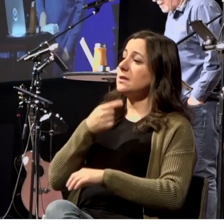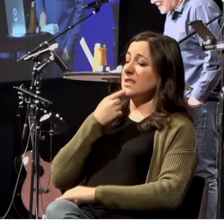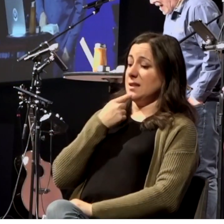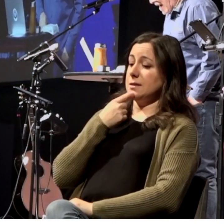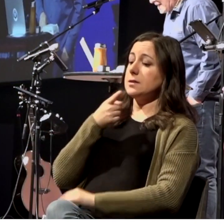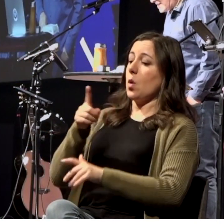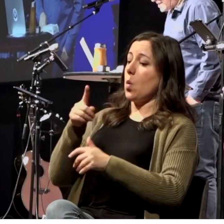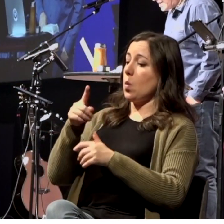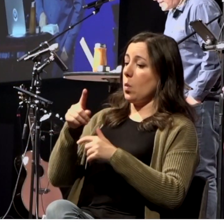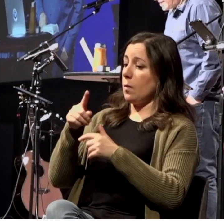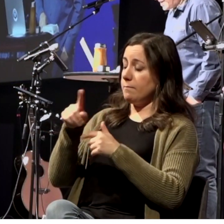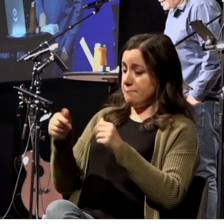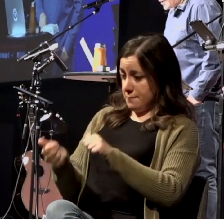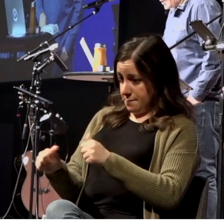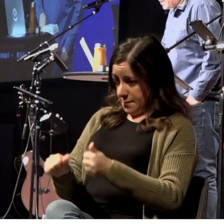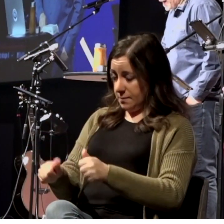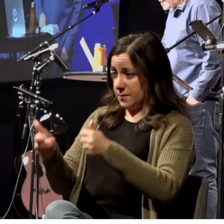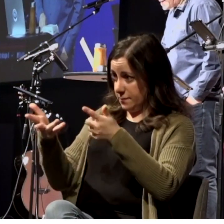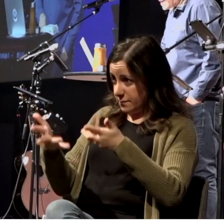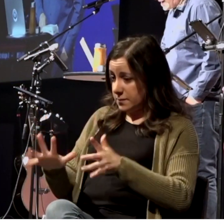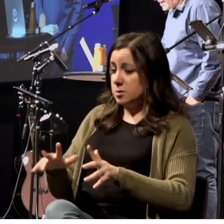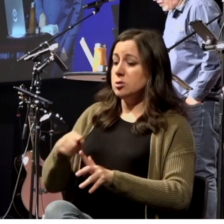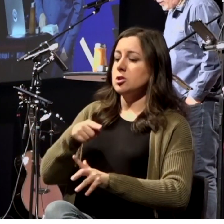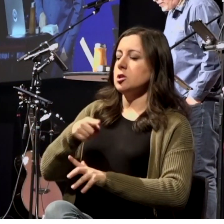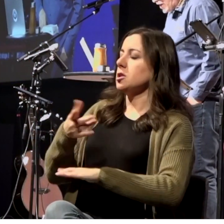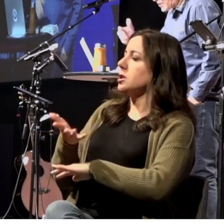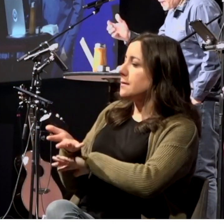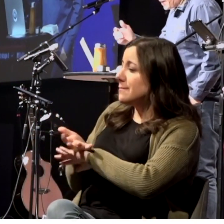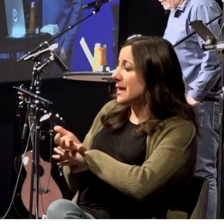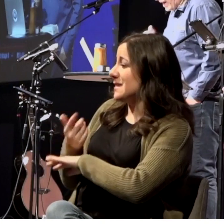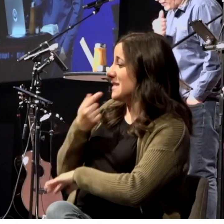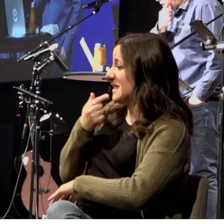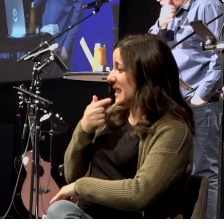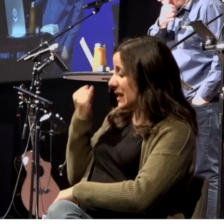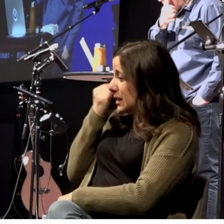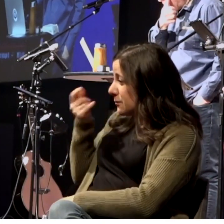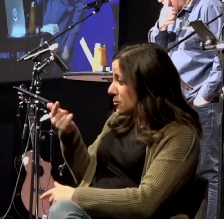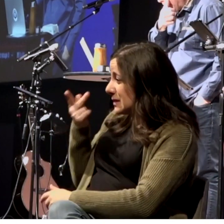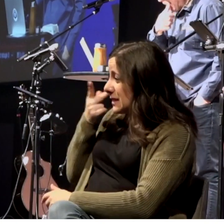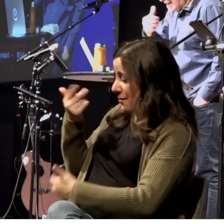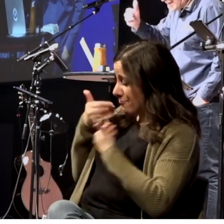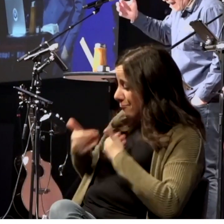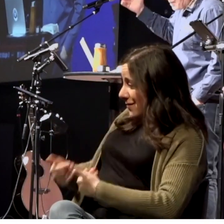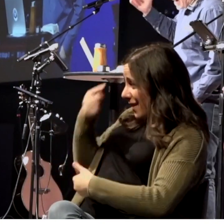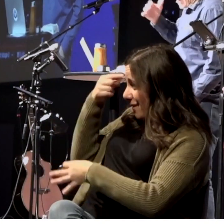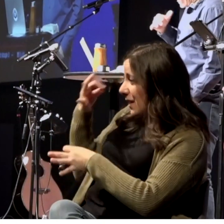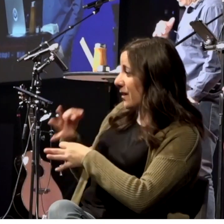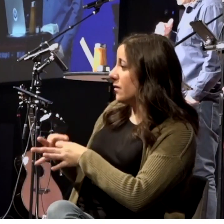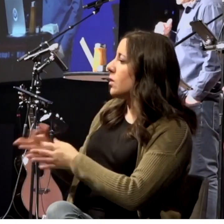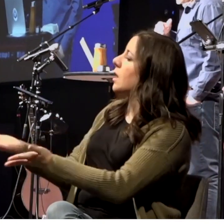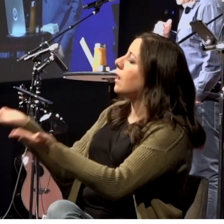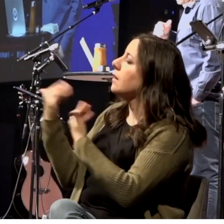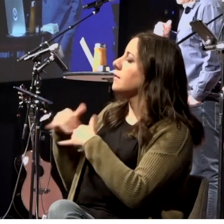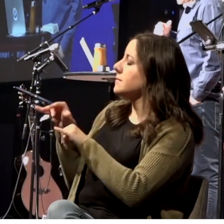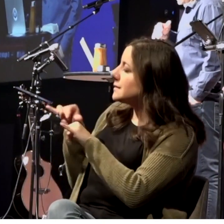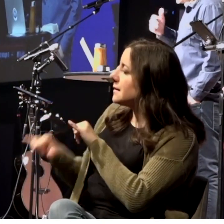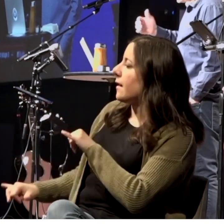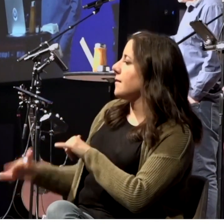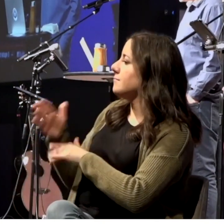baptized she begged us saying if you've judged me to be faithful Lord come stay at my house. And so she